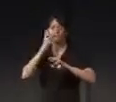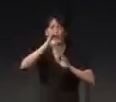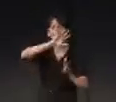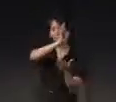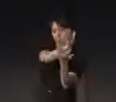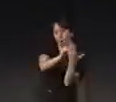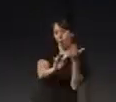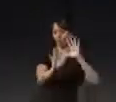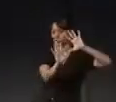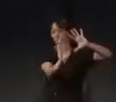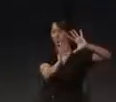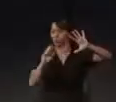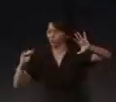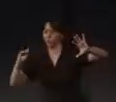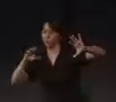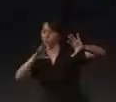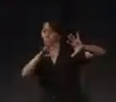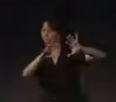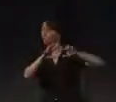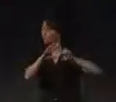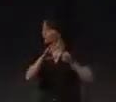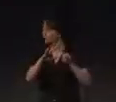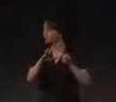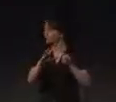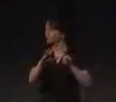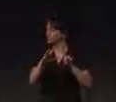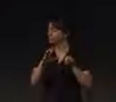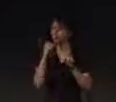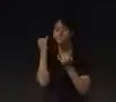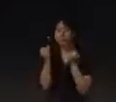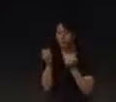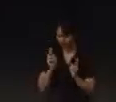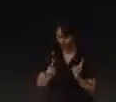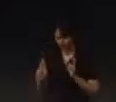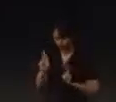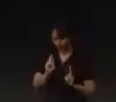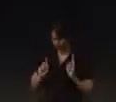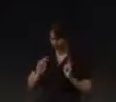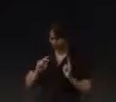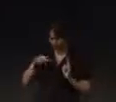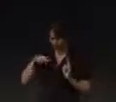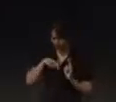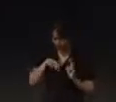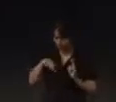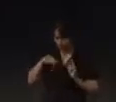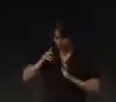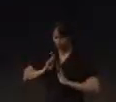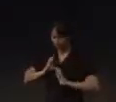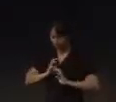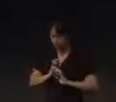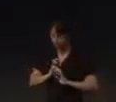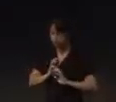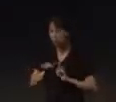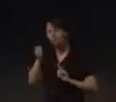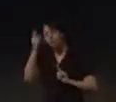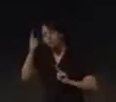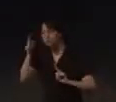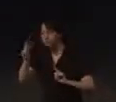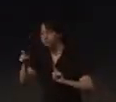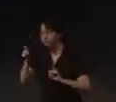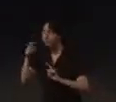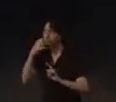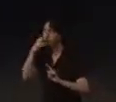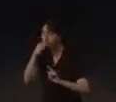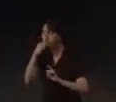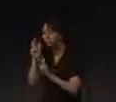Again, remember yesterday Bruno, It's like I tried to imagine how people were moving through the space, but at the same time for health and safety and security